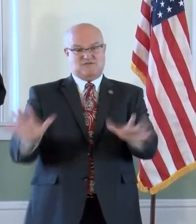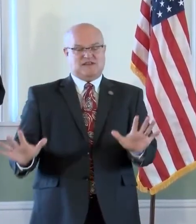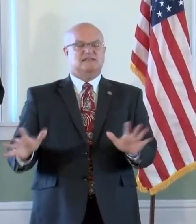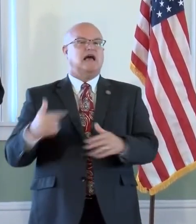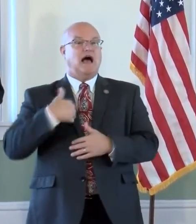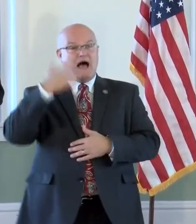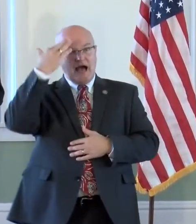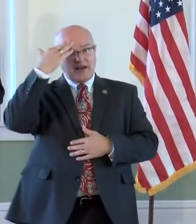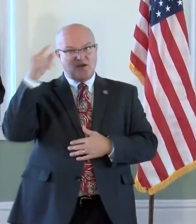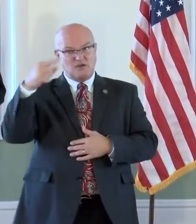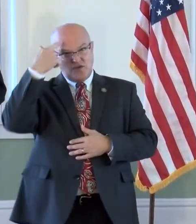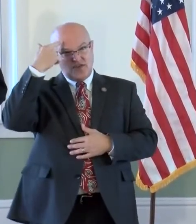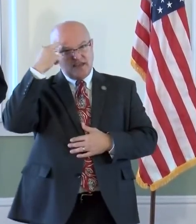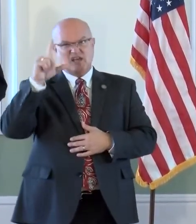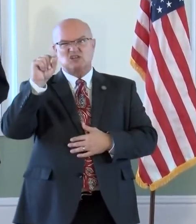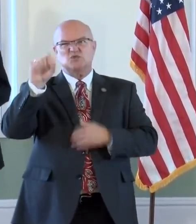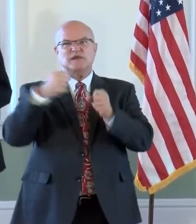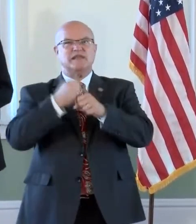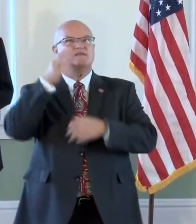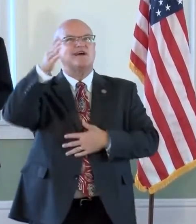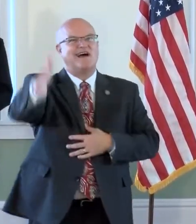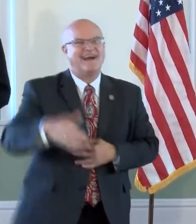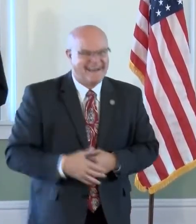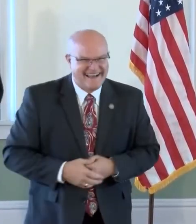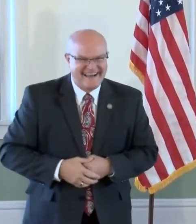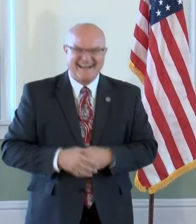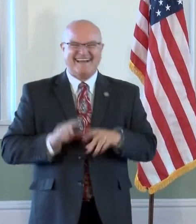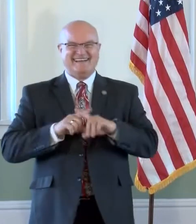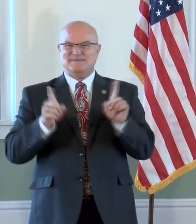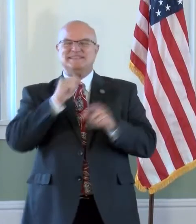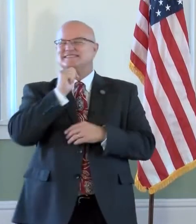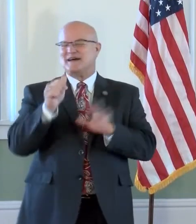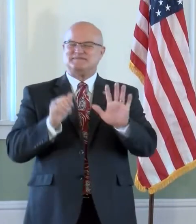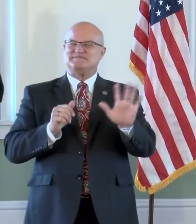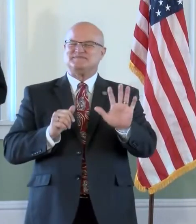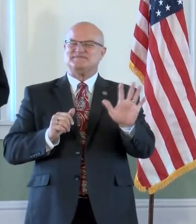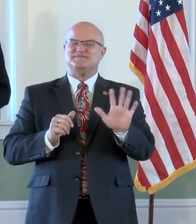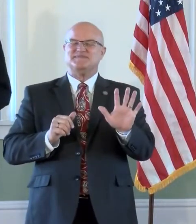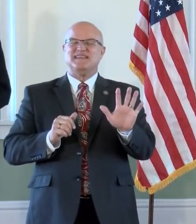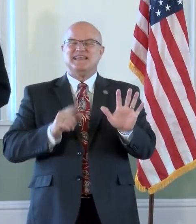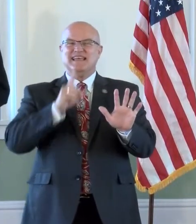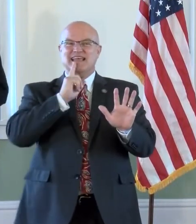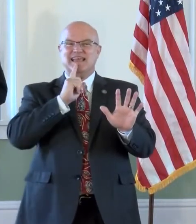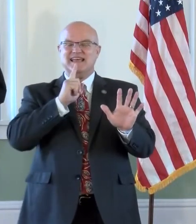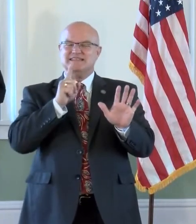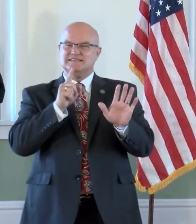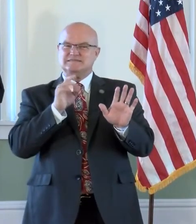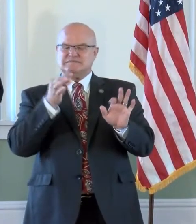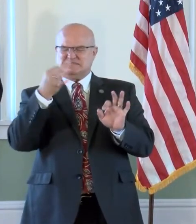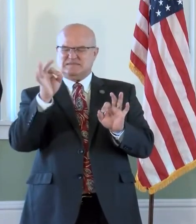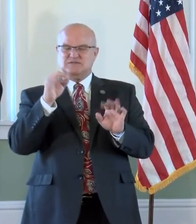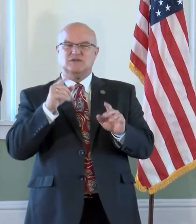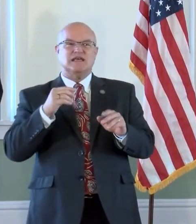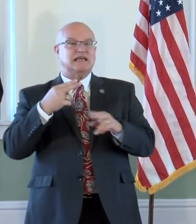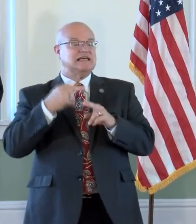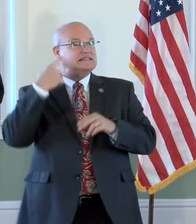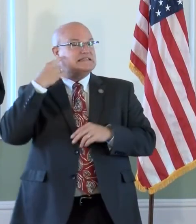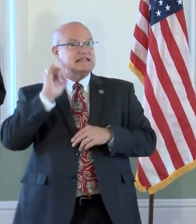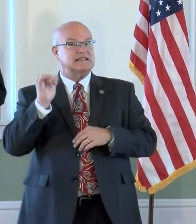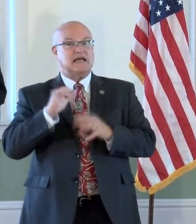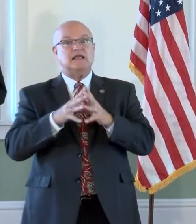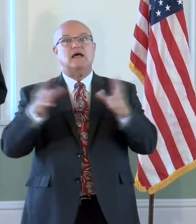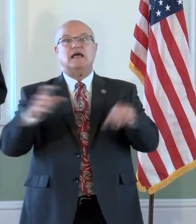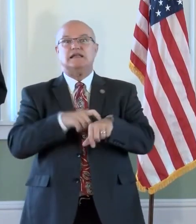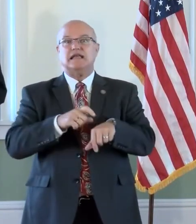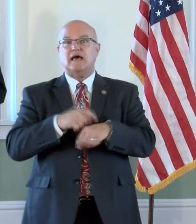know some of you think that's going to be 20 years from now. But it's not. It's around the corner, and that sounds like a lot of